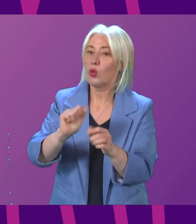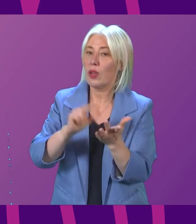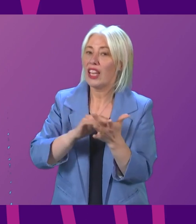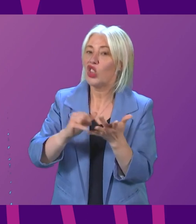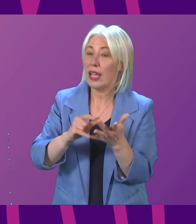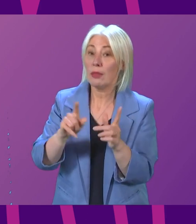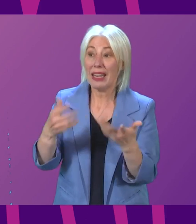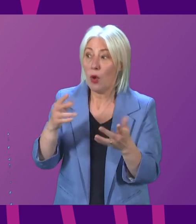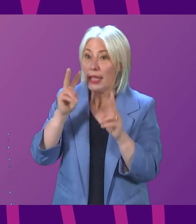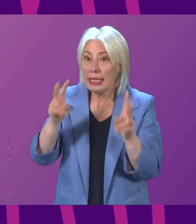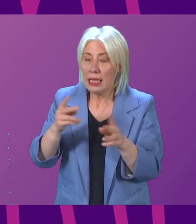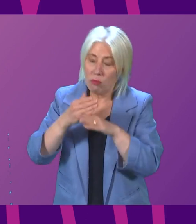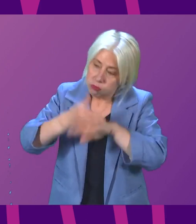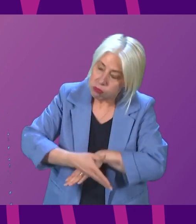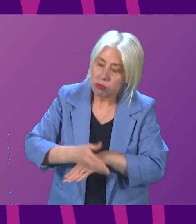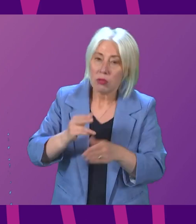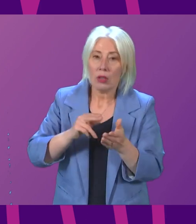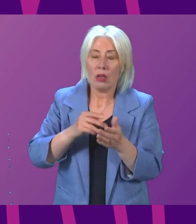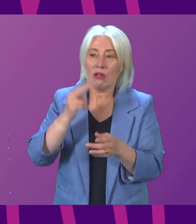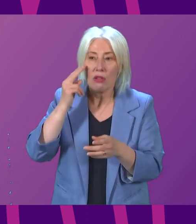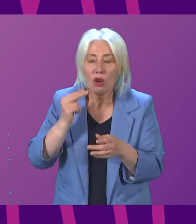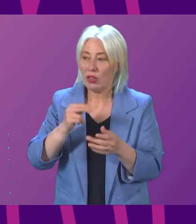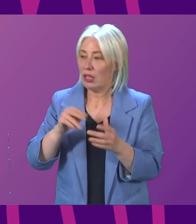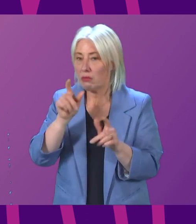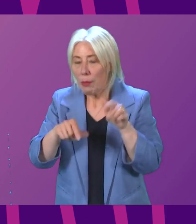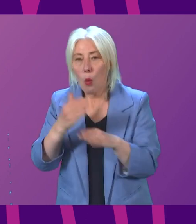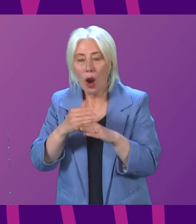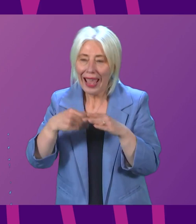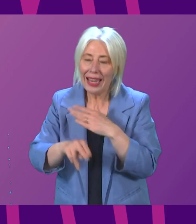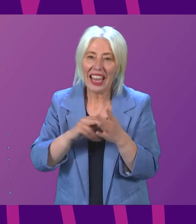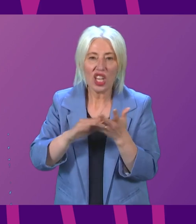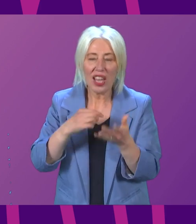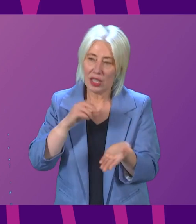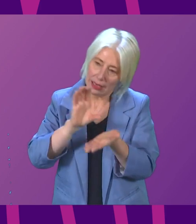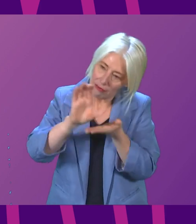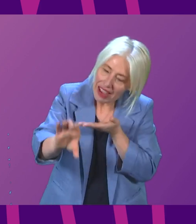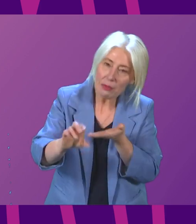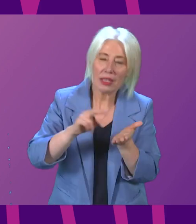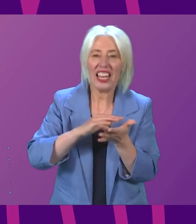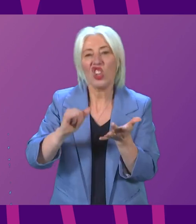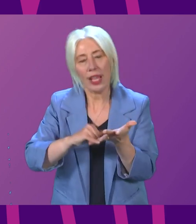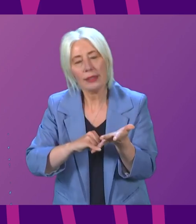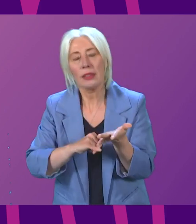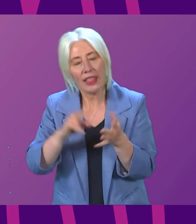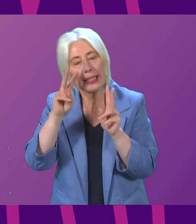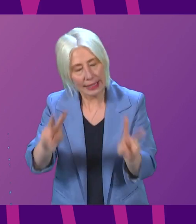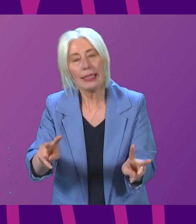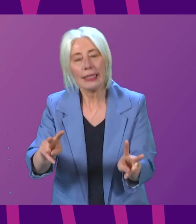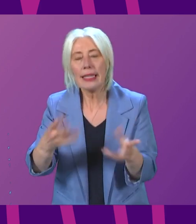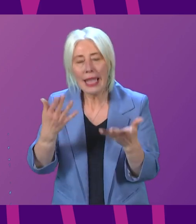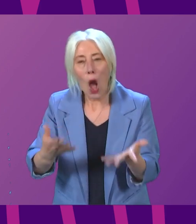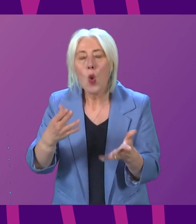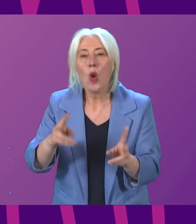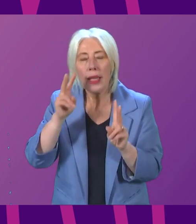increased number of people working in our NHS. They see the increased investment in our NHS, and they will start to see the